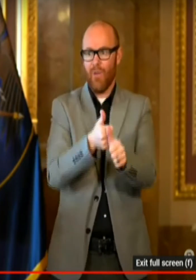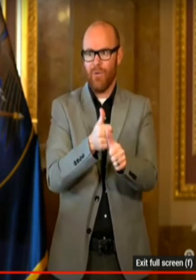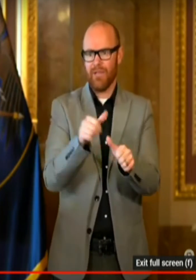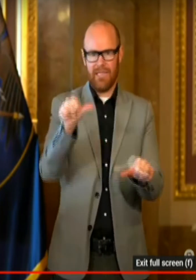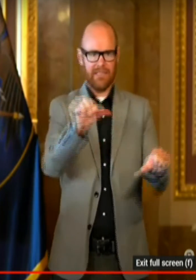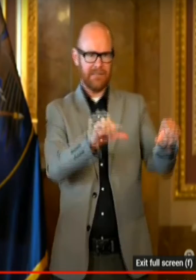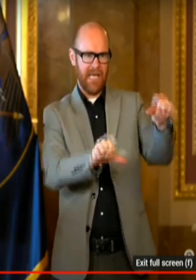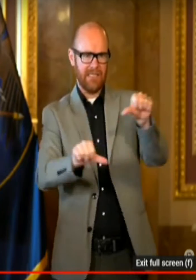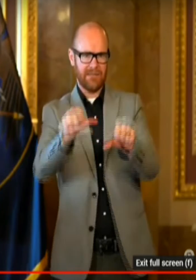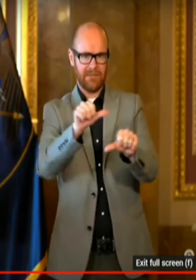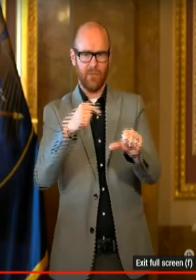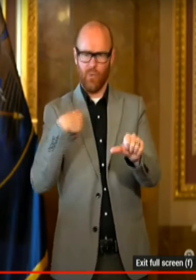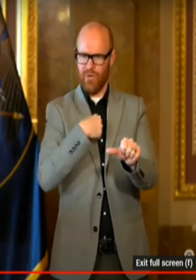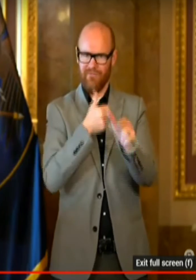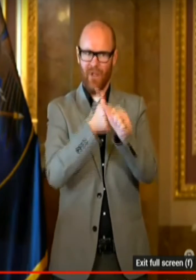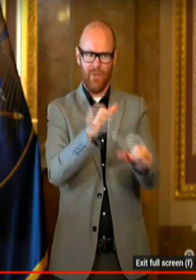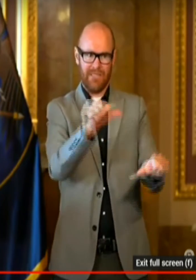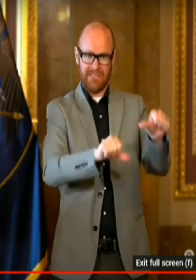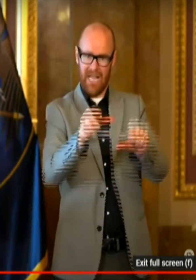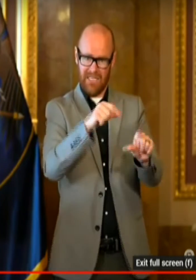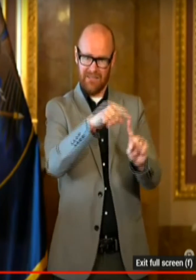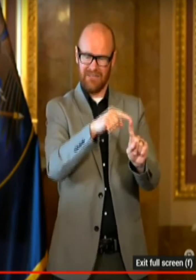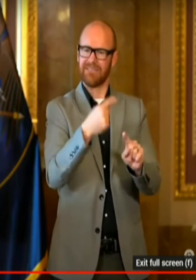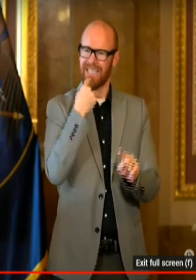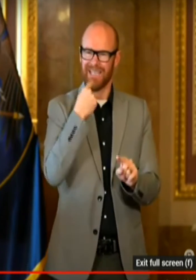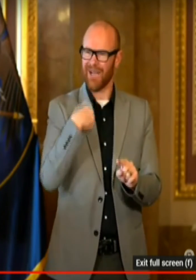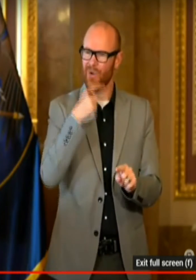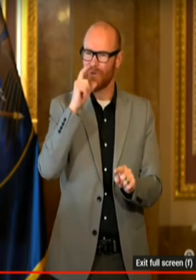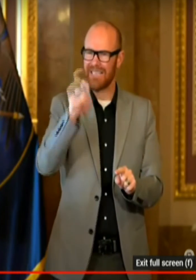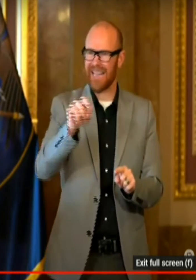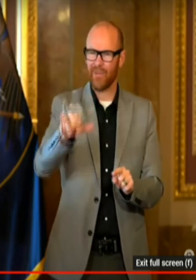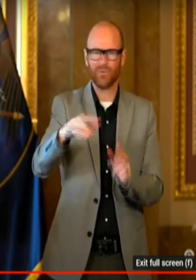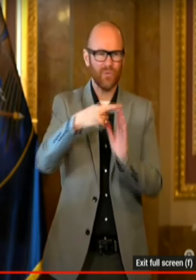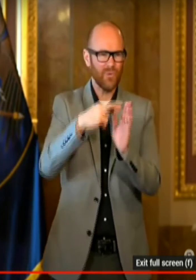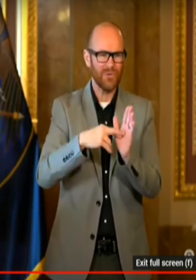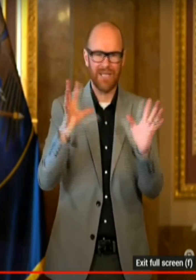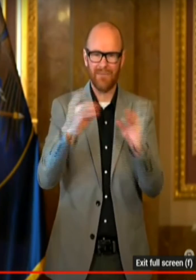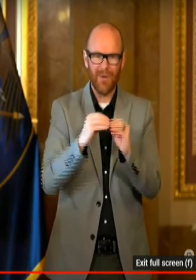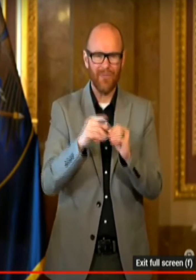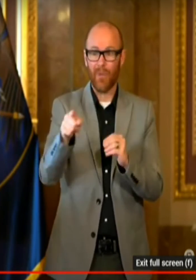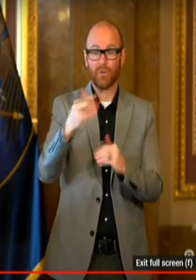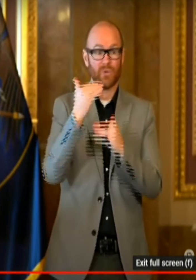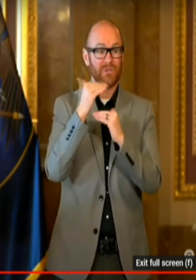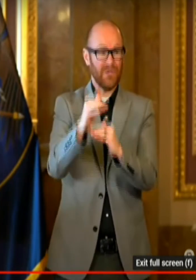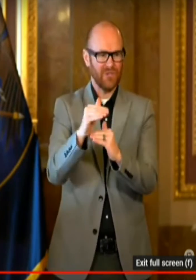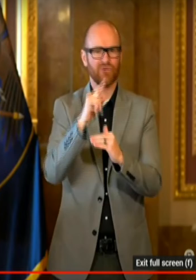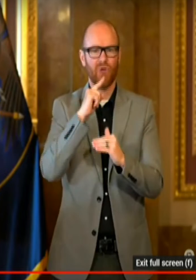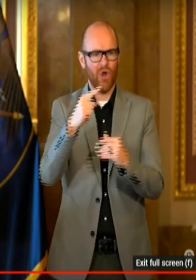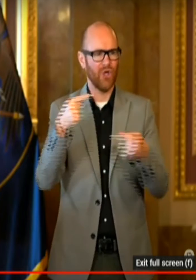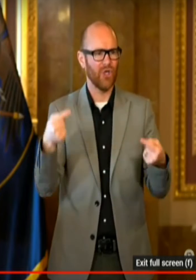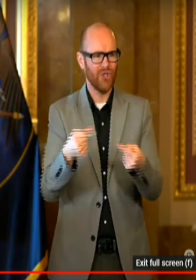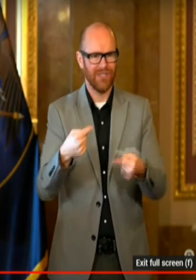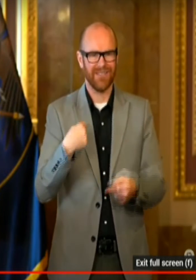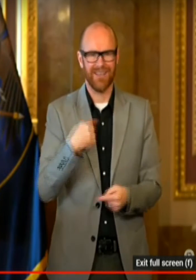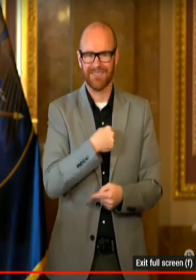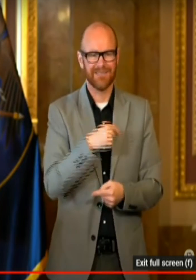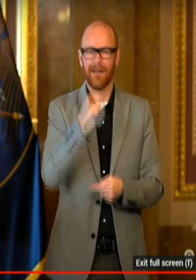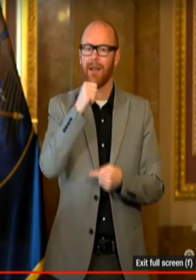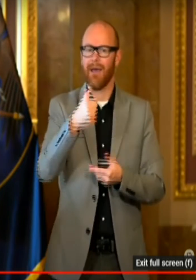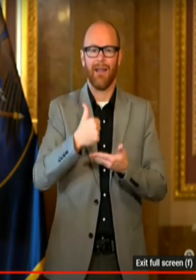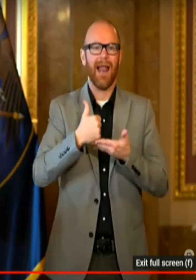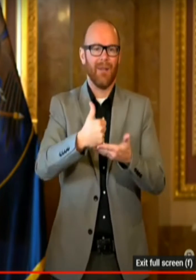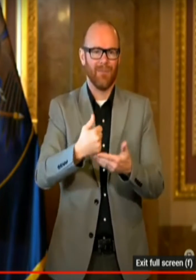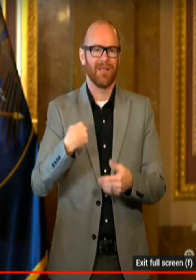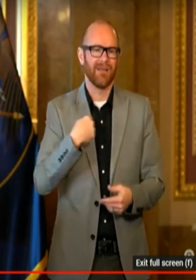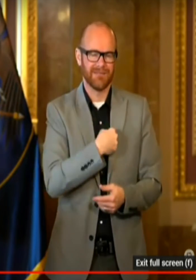hear so importantly, that is what the science is telling us. That it's okay. These restrictions, as I mentioned yesterday, people